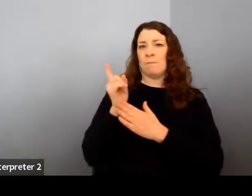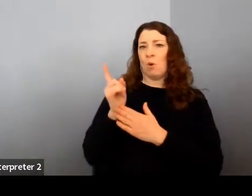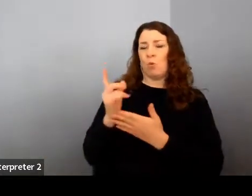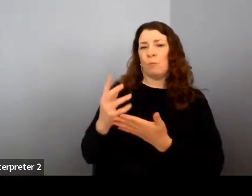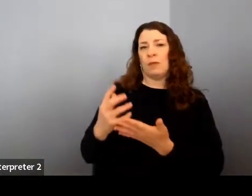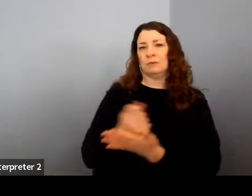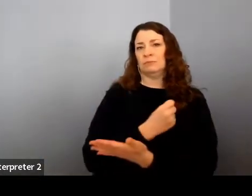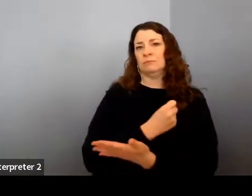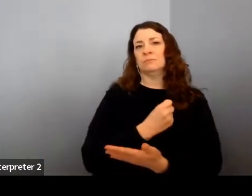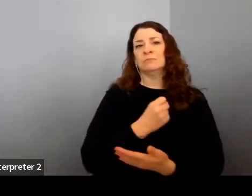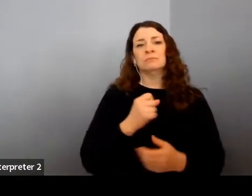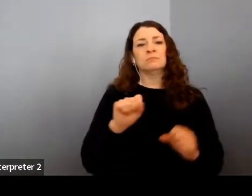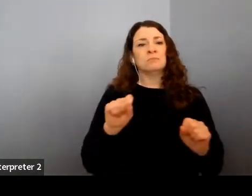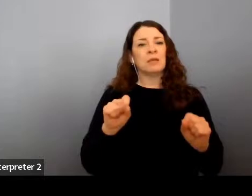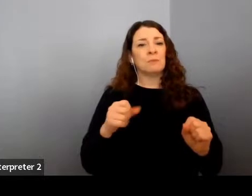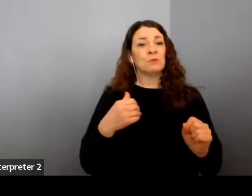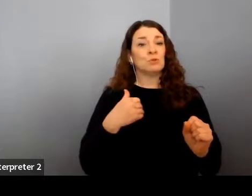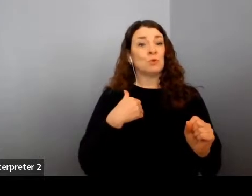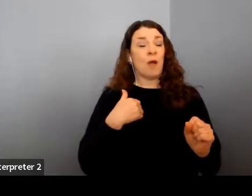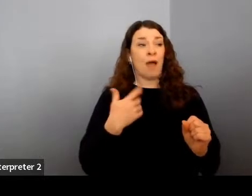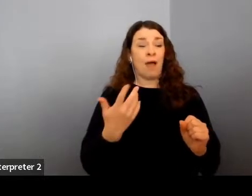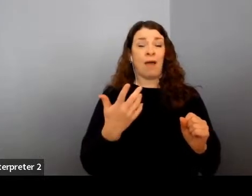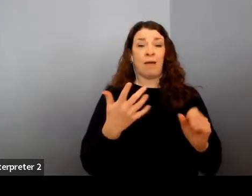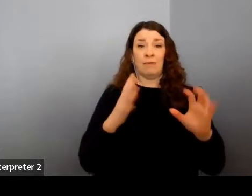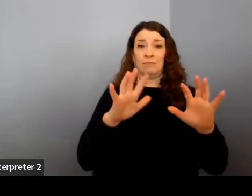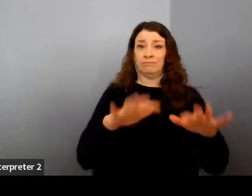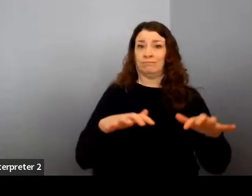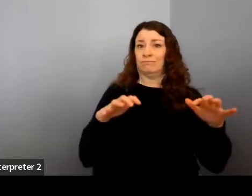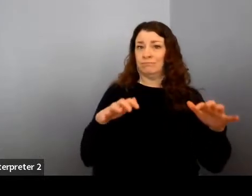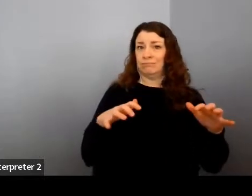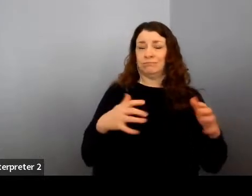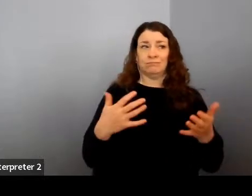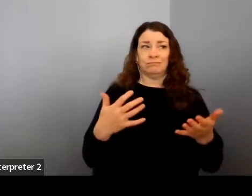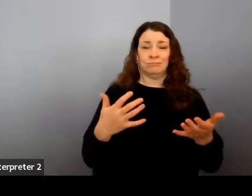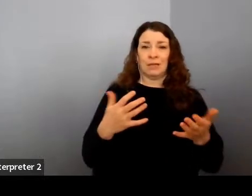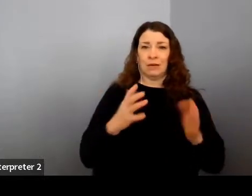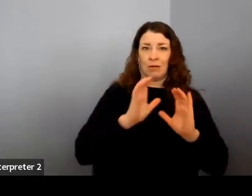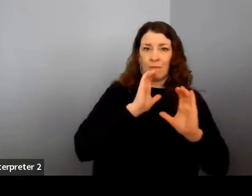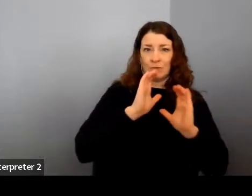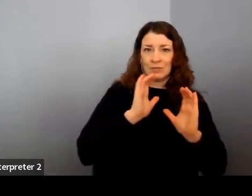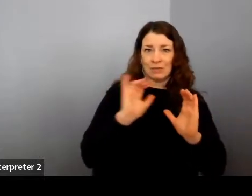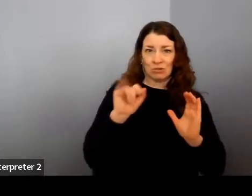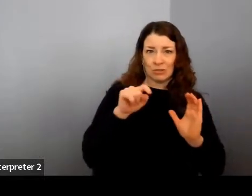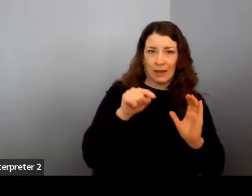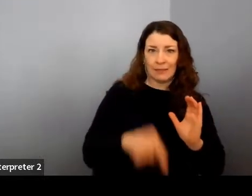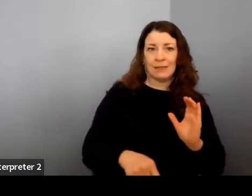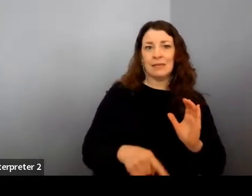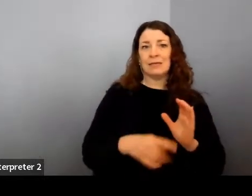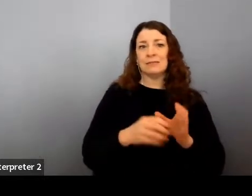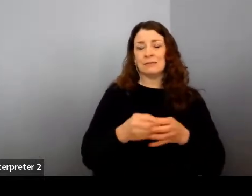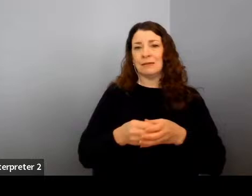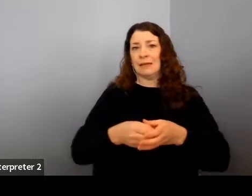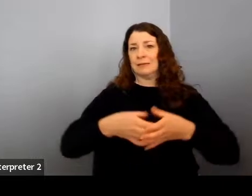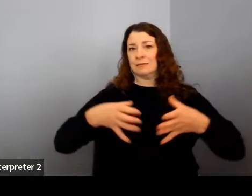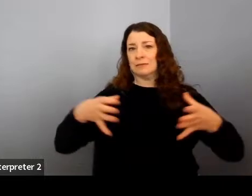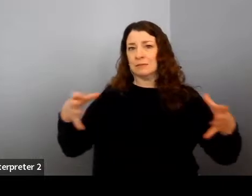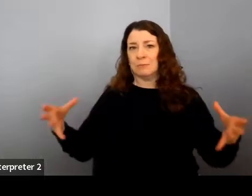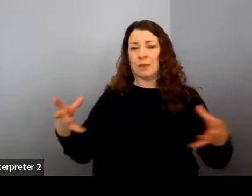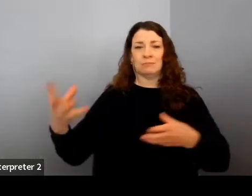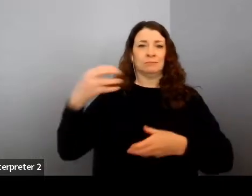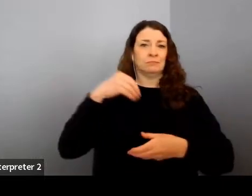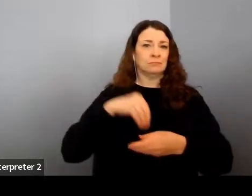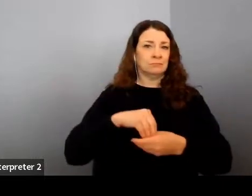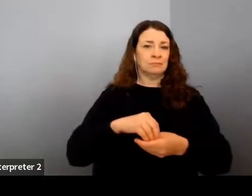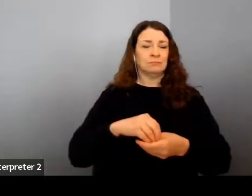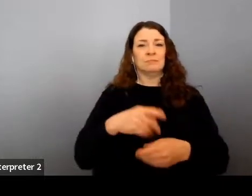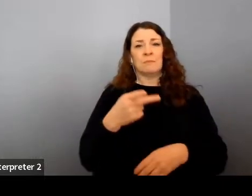that being able to have conversations like these, to be able to expand the conversation, to be able to merge public private partnerships,